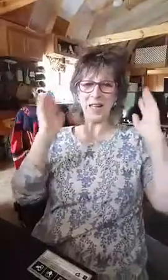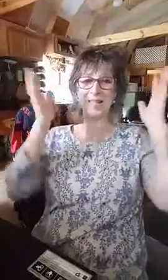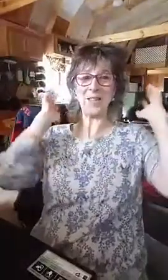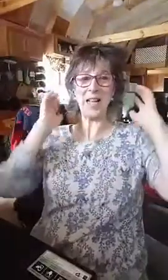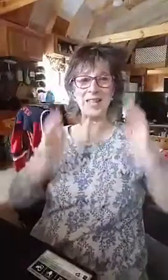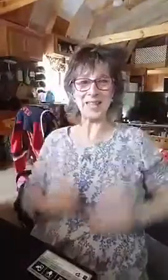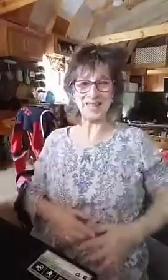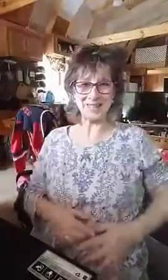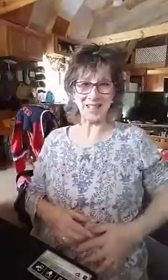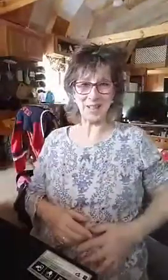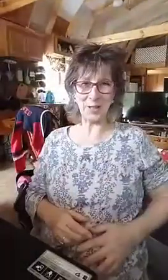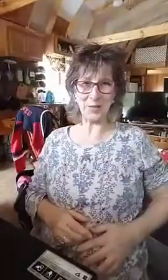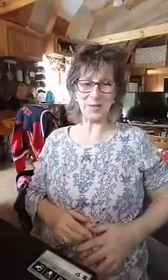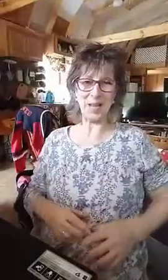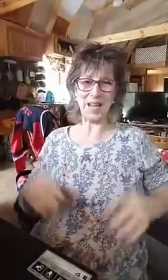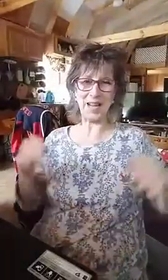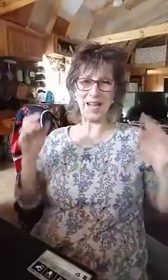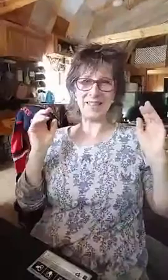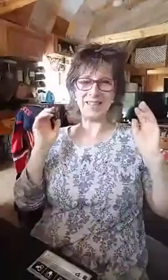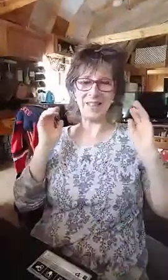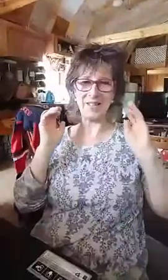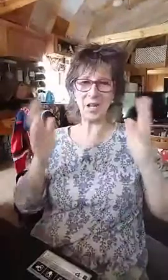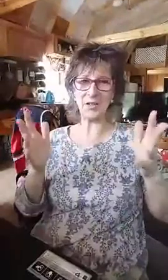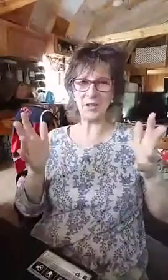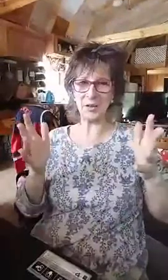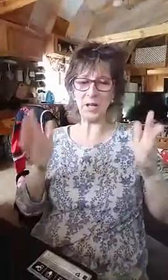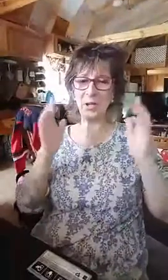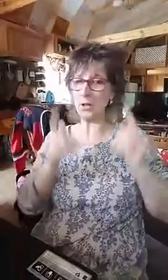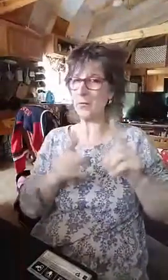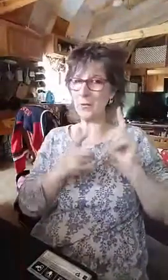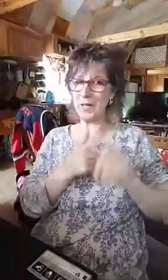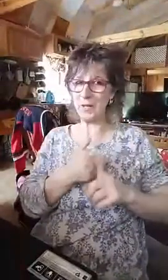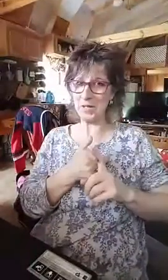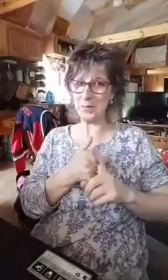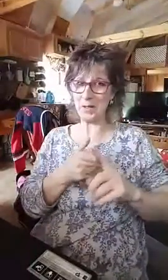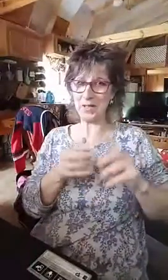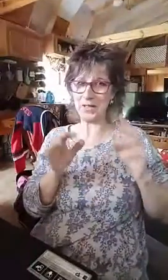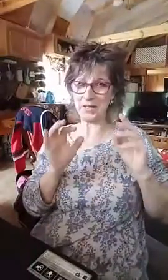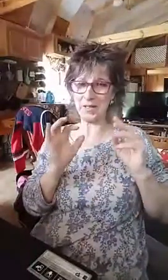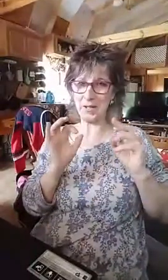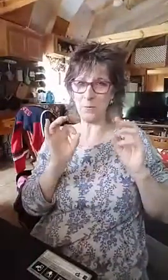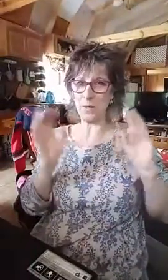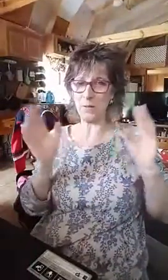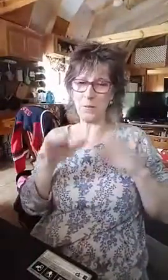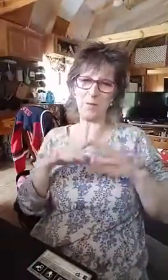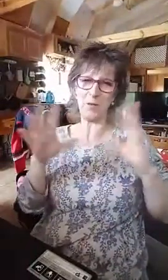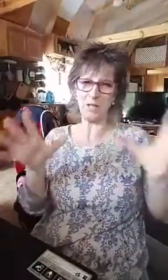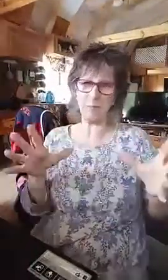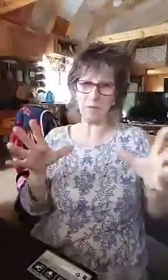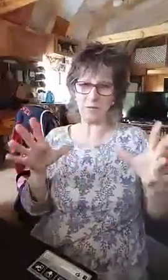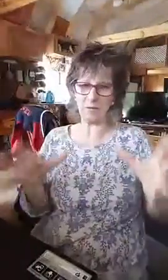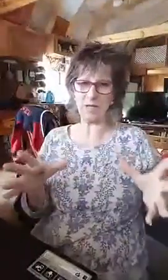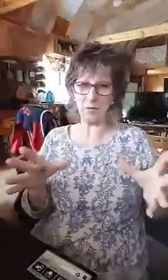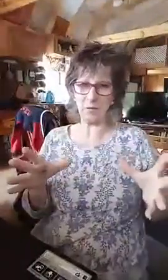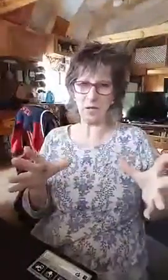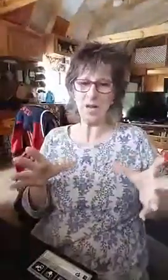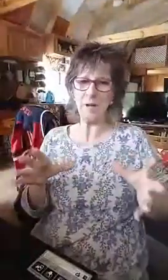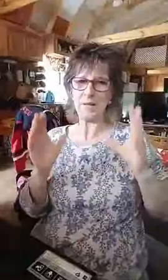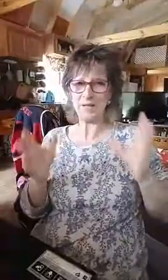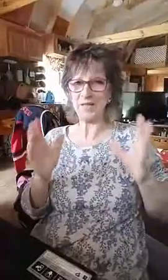Okay. So that's it. I love it. And I'll talk to you soon and look for my newest book. It's a one of about four dozen books I've written so far, but this is